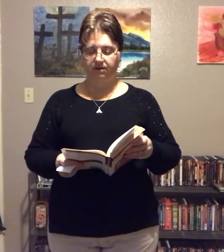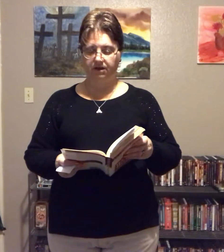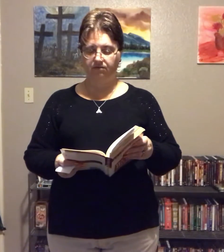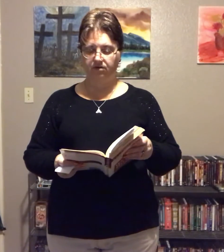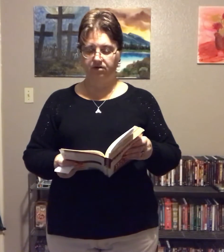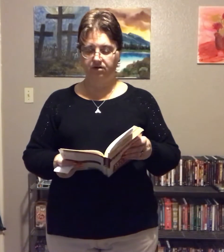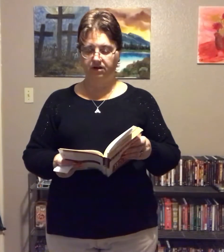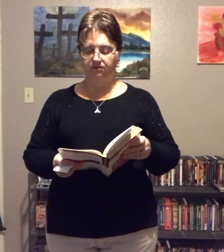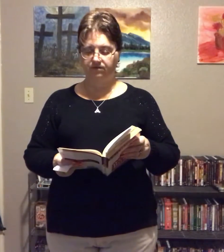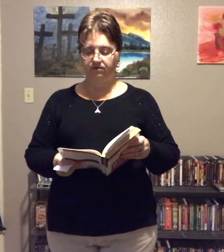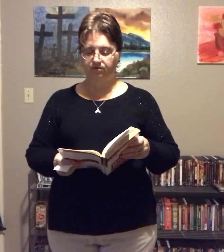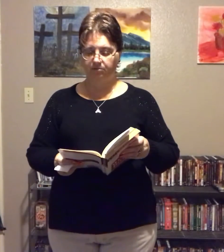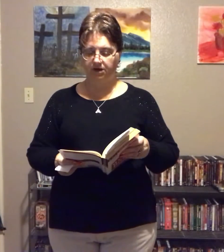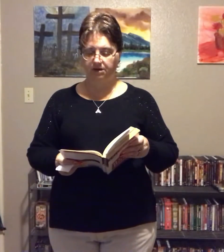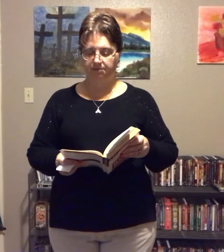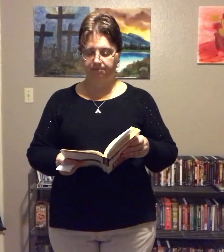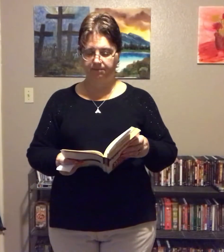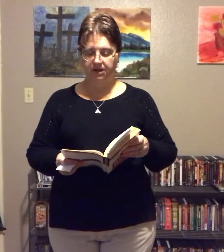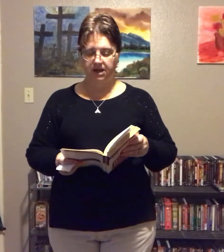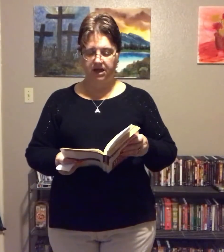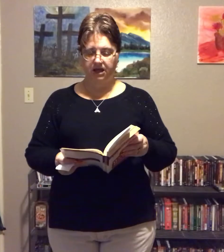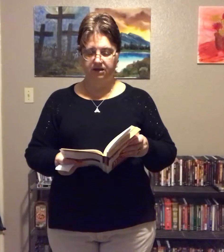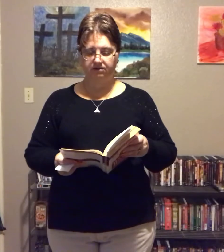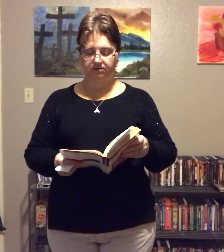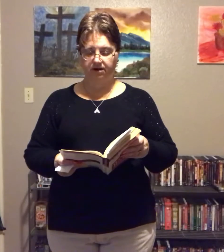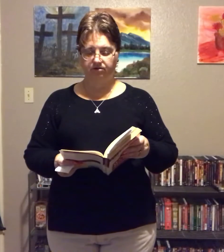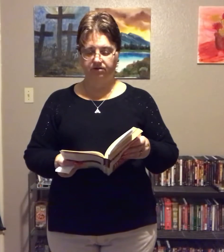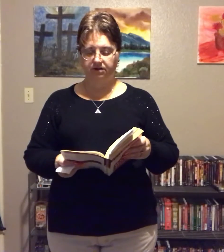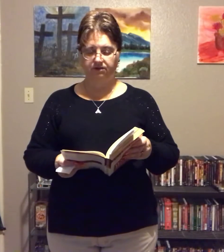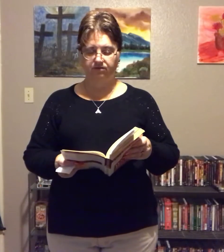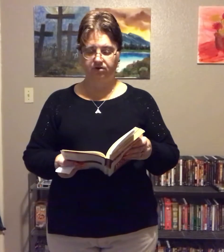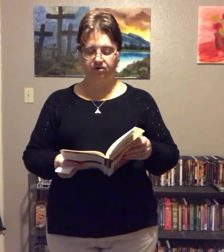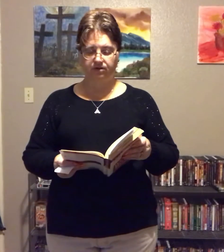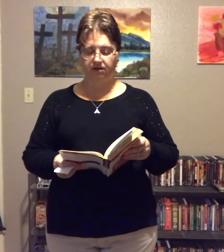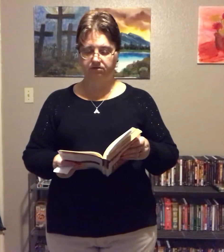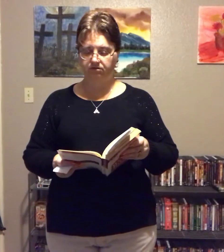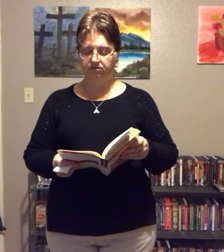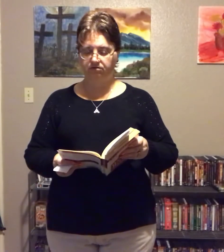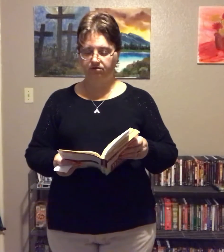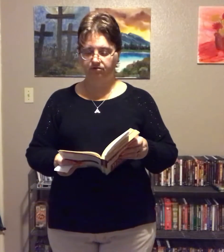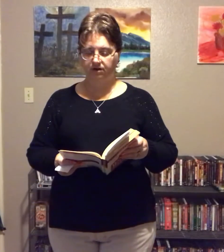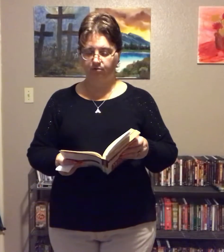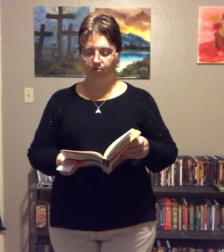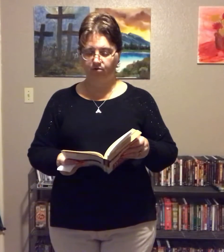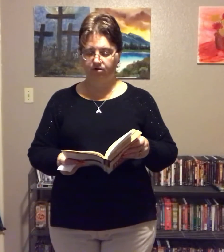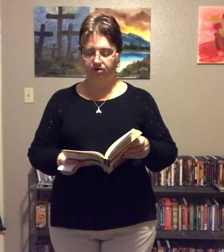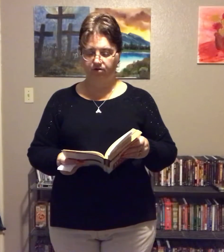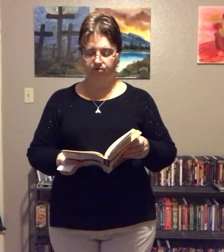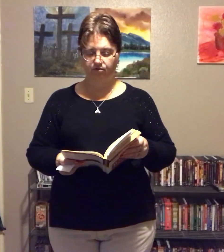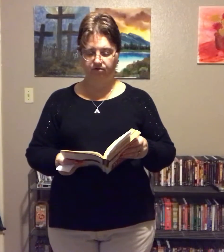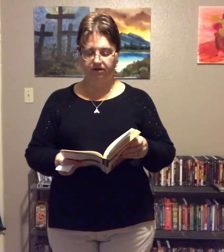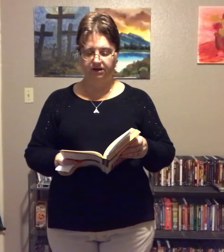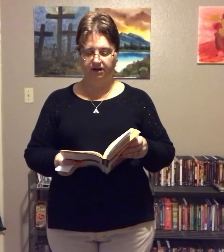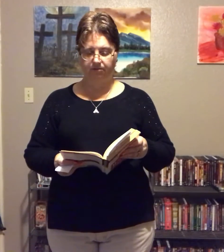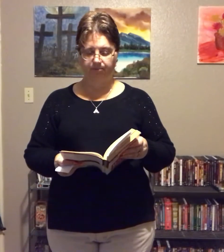that every good gift is from him. He desires to give good things to his children and reward those who seek him.